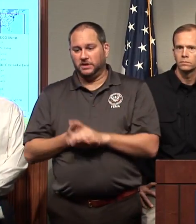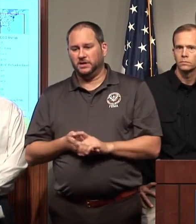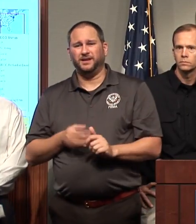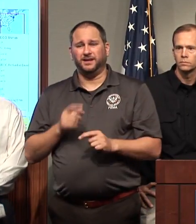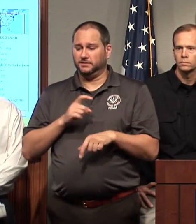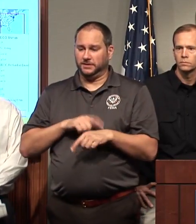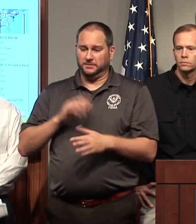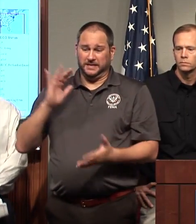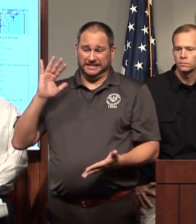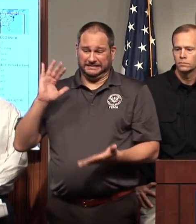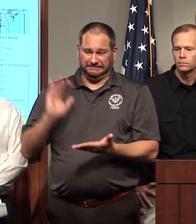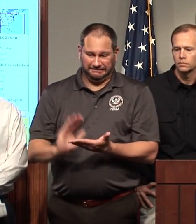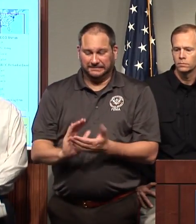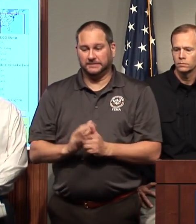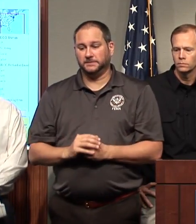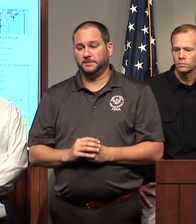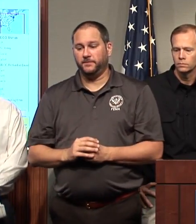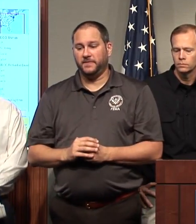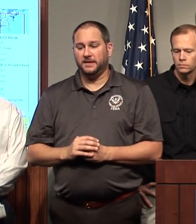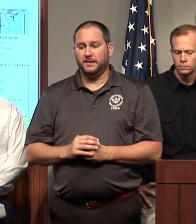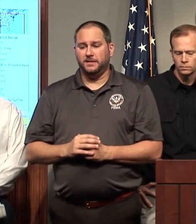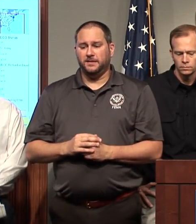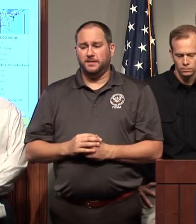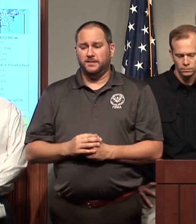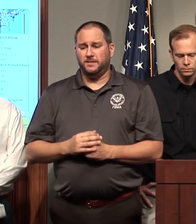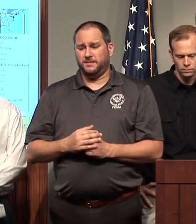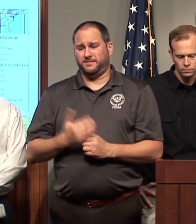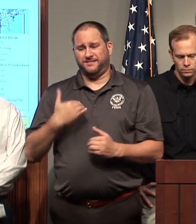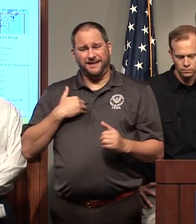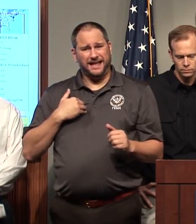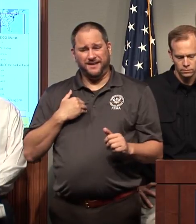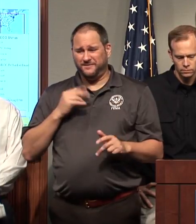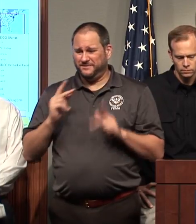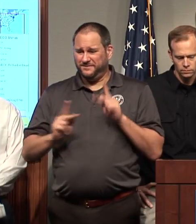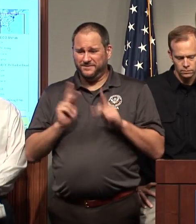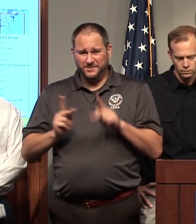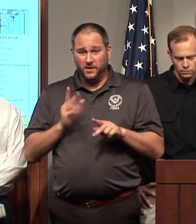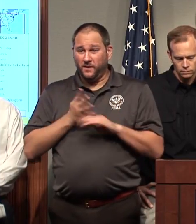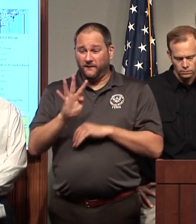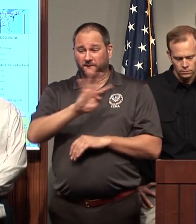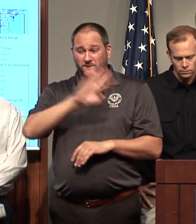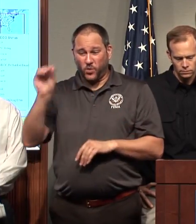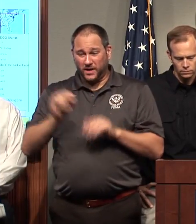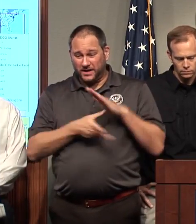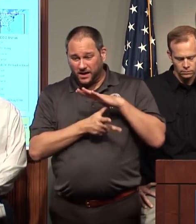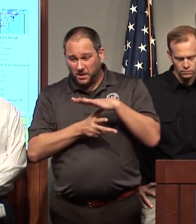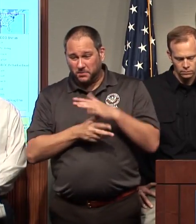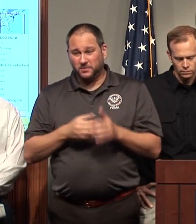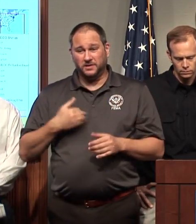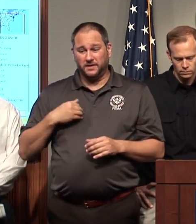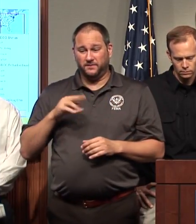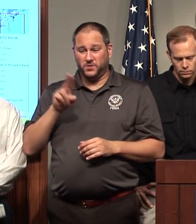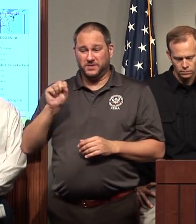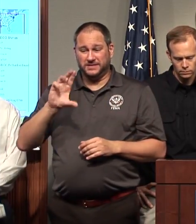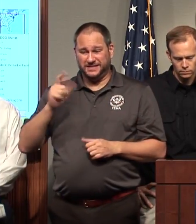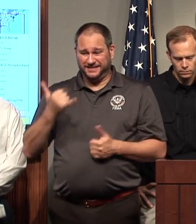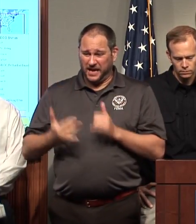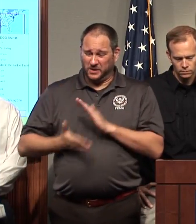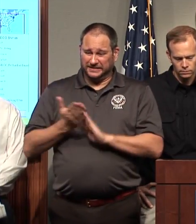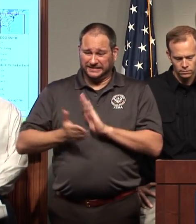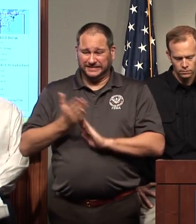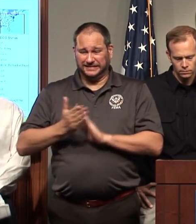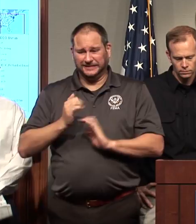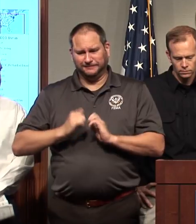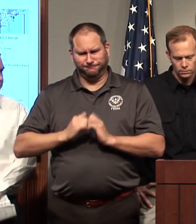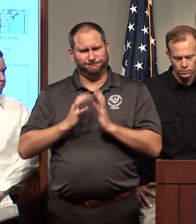we have assets, we have over 40 helicopters from Coast Guard operational now, it is a more